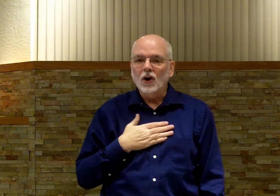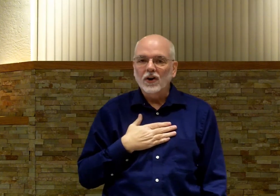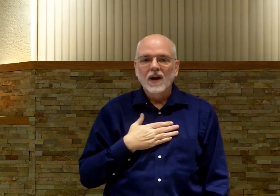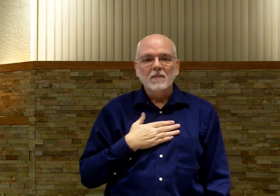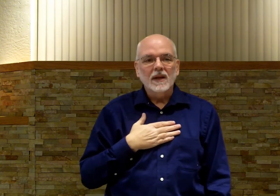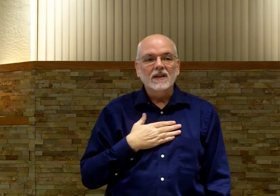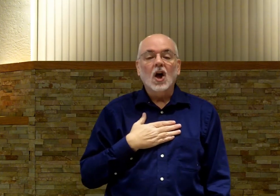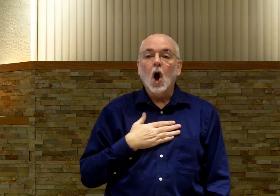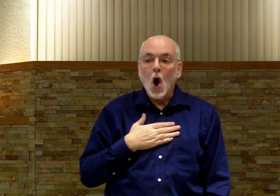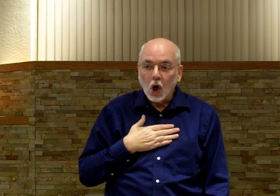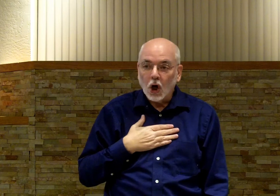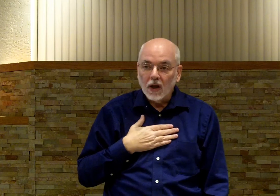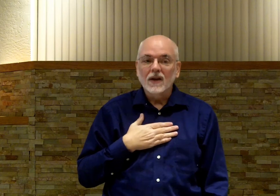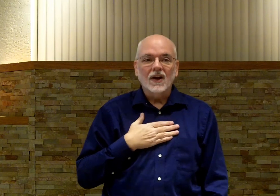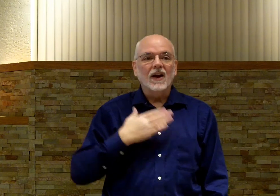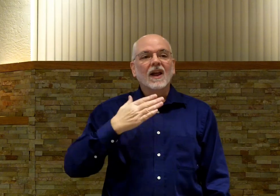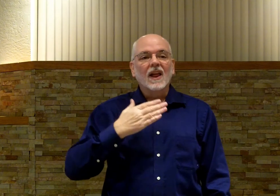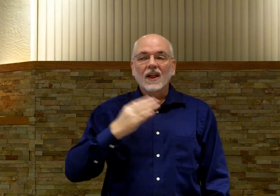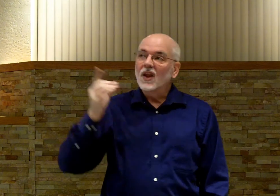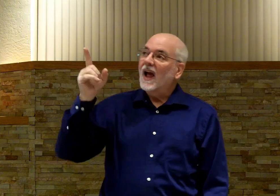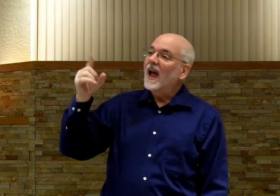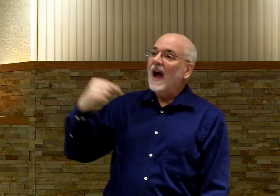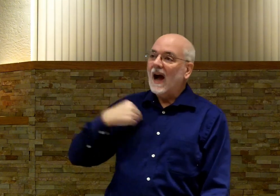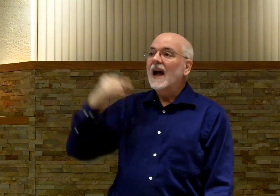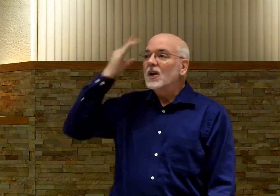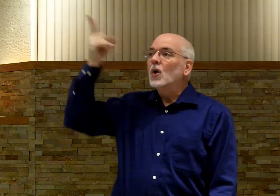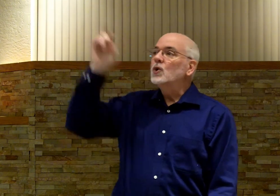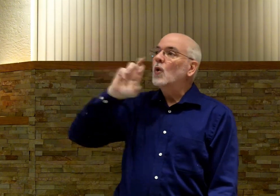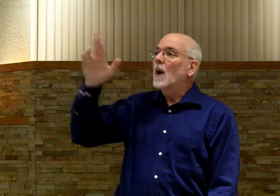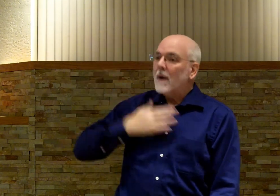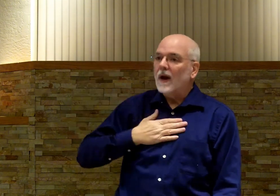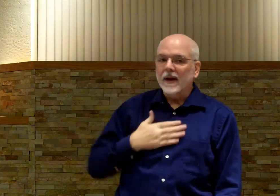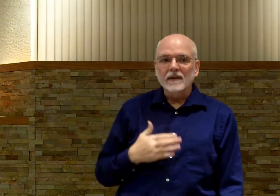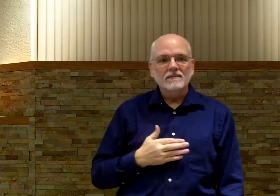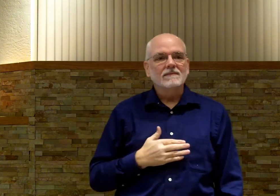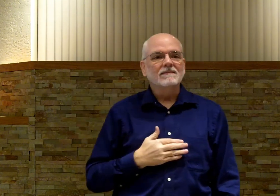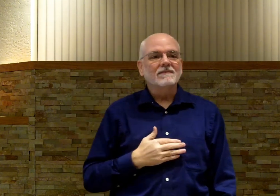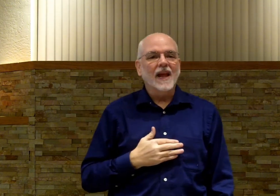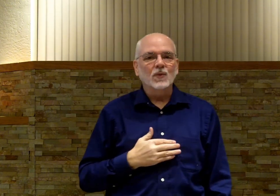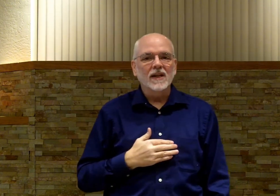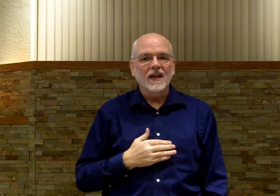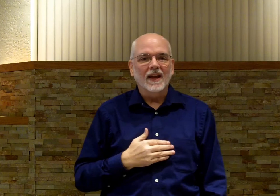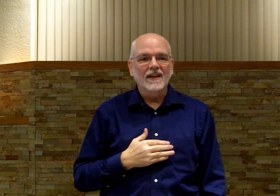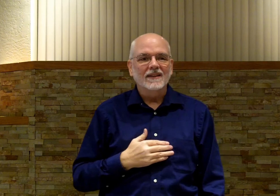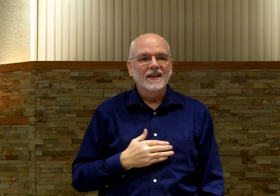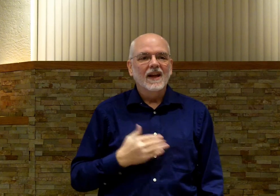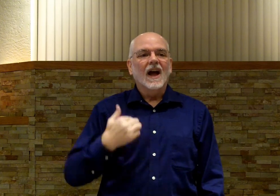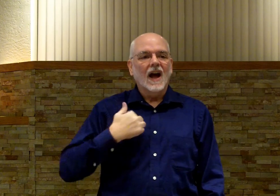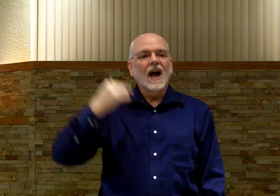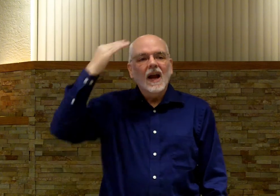Art. Means are. All right? I know you are mine. That's what it's saying. I